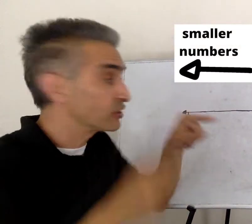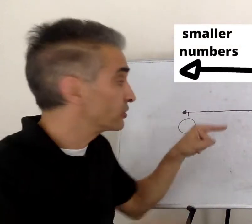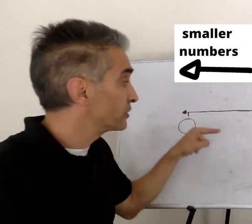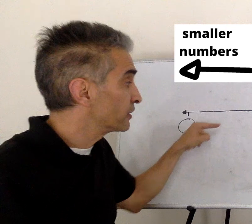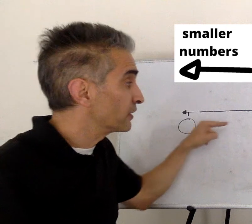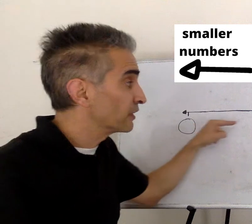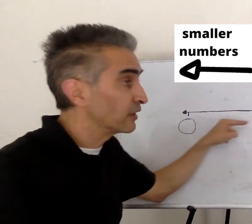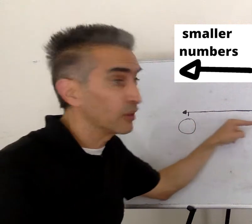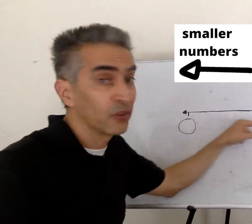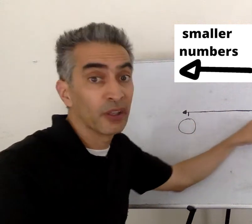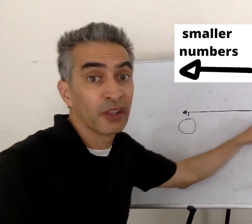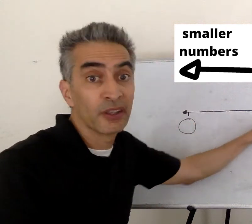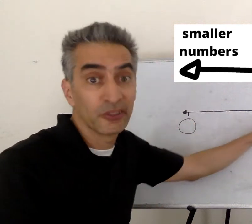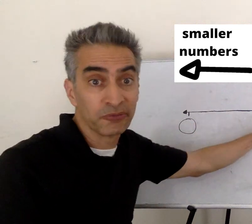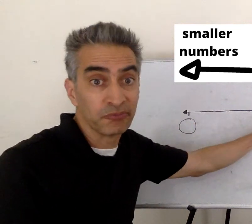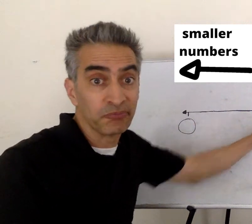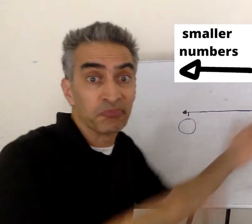as we go to the right.